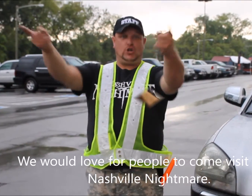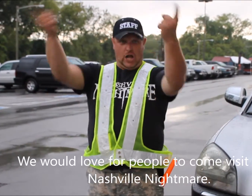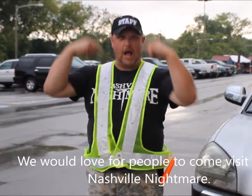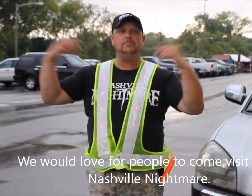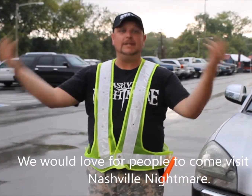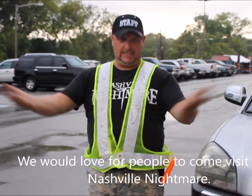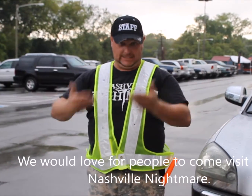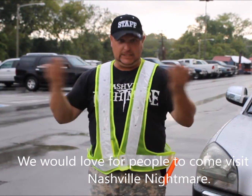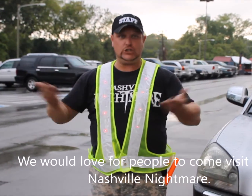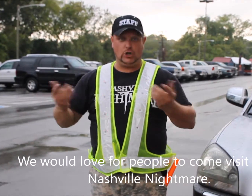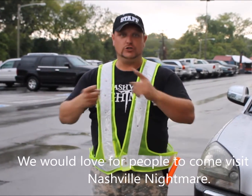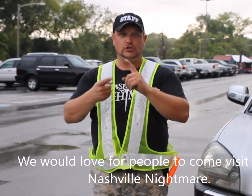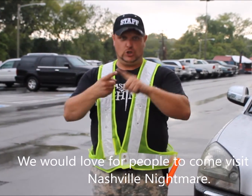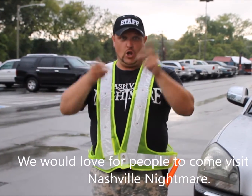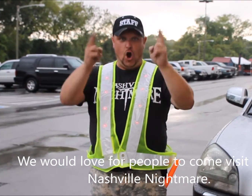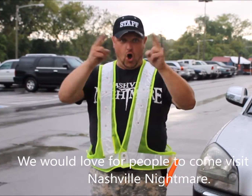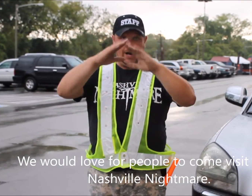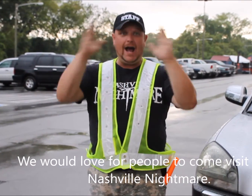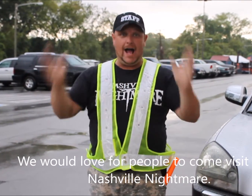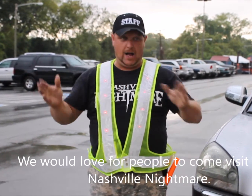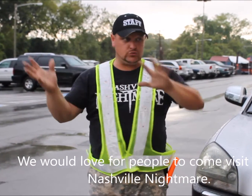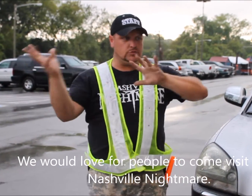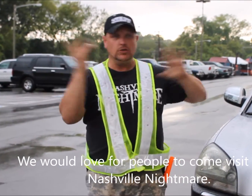We would love for people to come visit us at Nashville Nightmare.